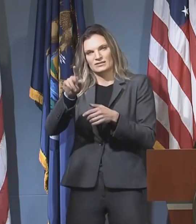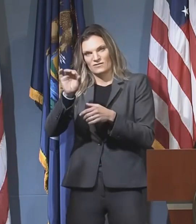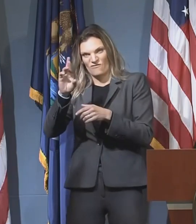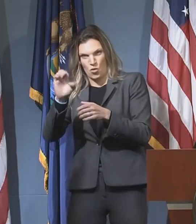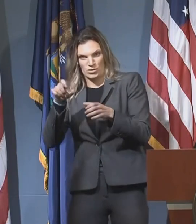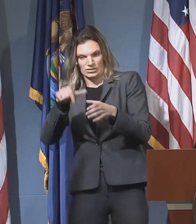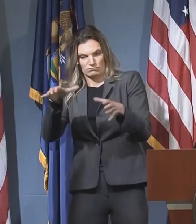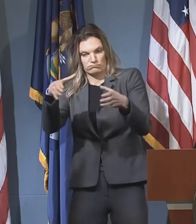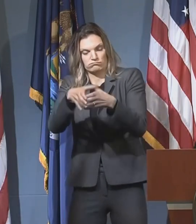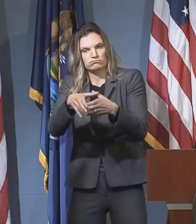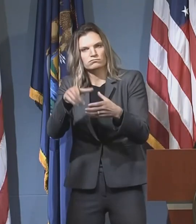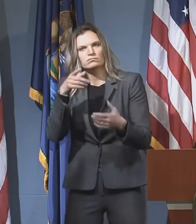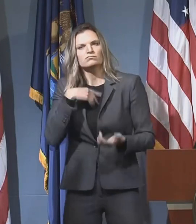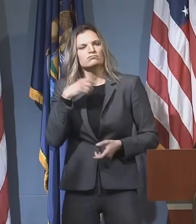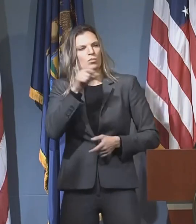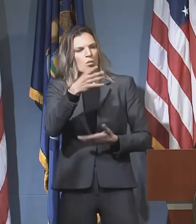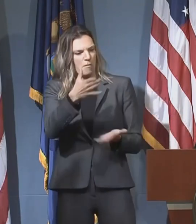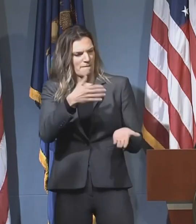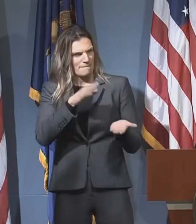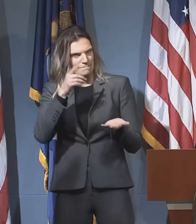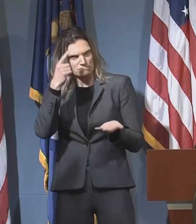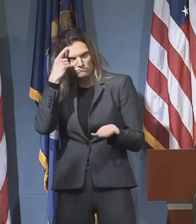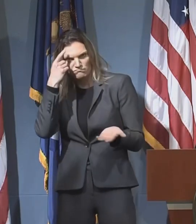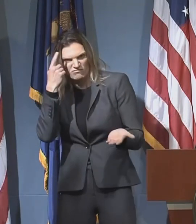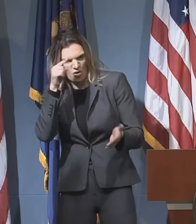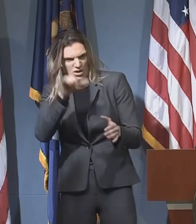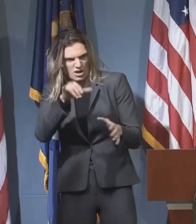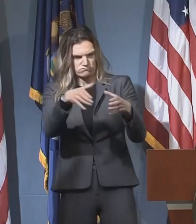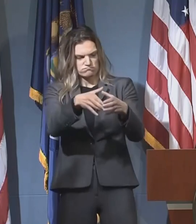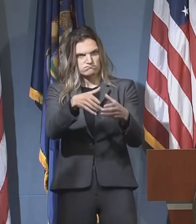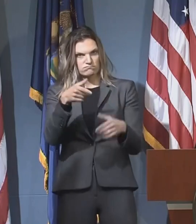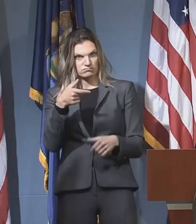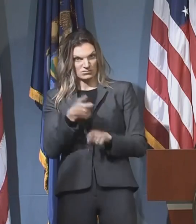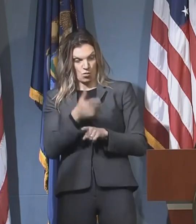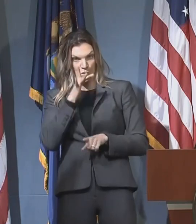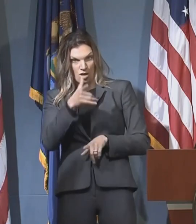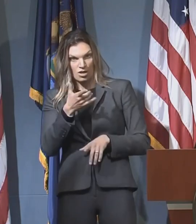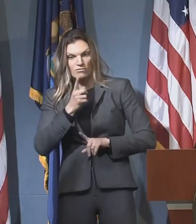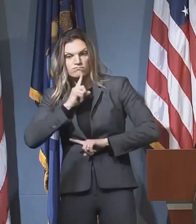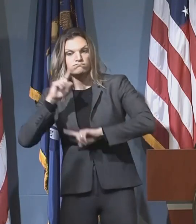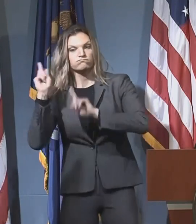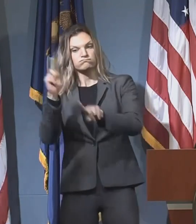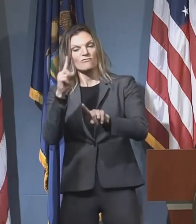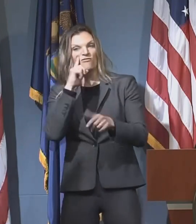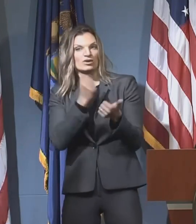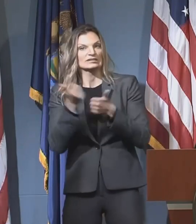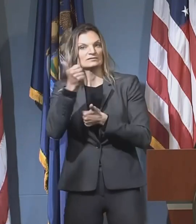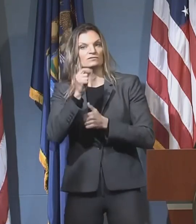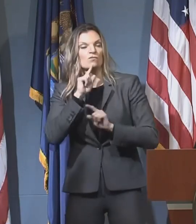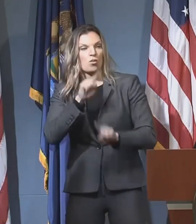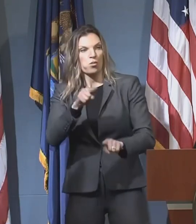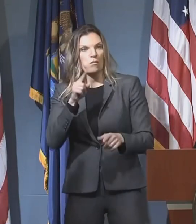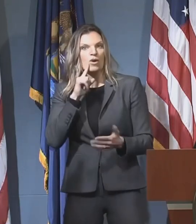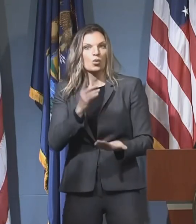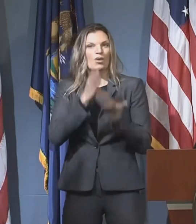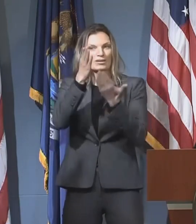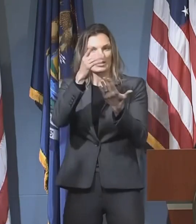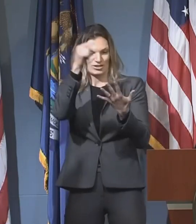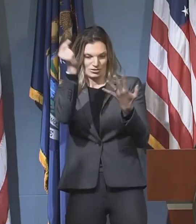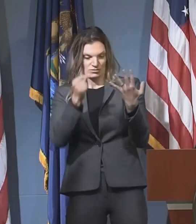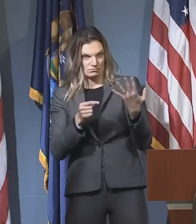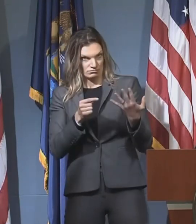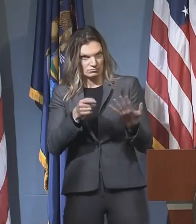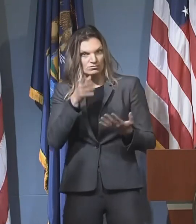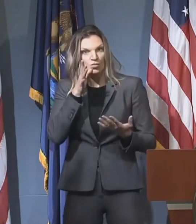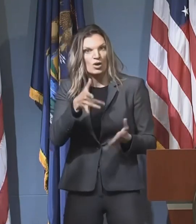several days. Are you planning to issue an executive order adopting those recommendations in whole or